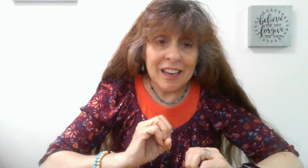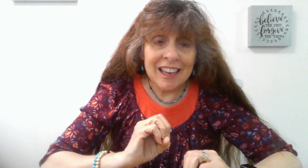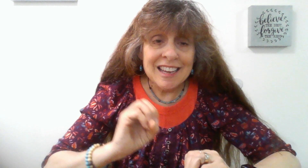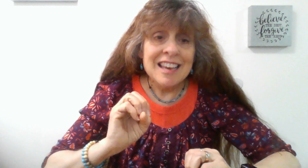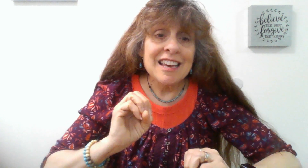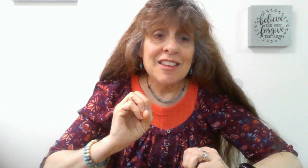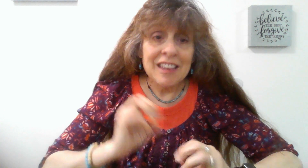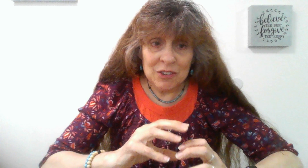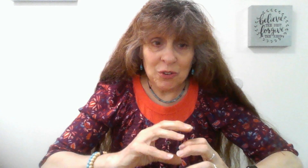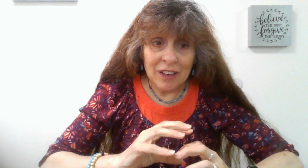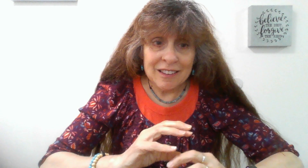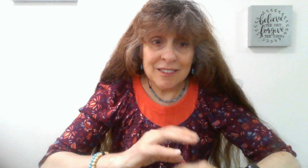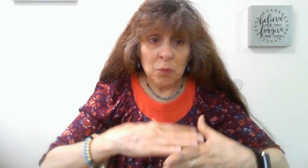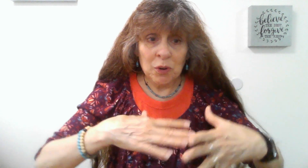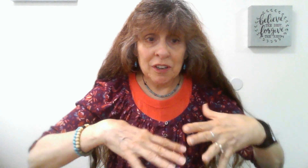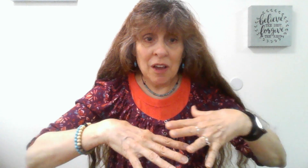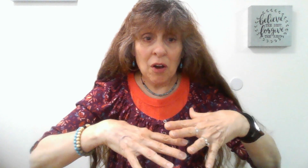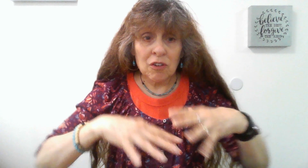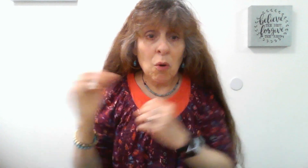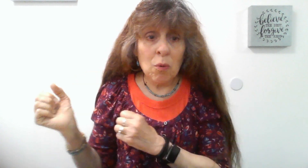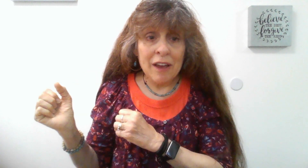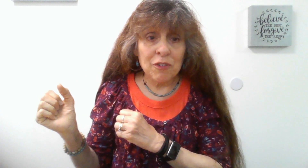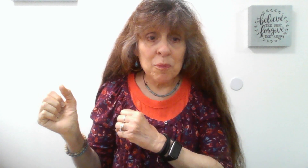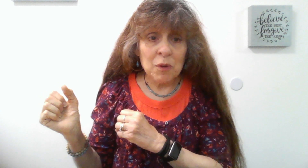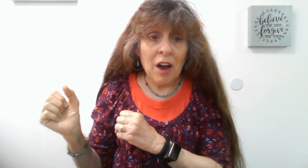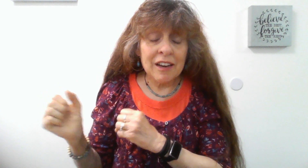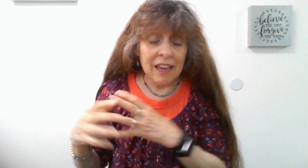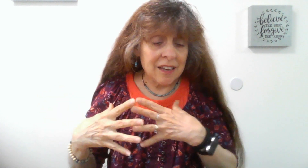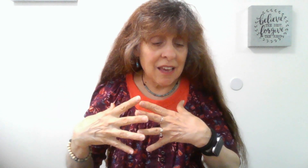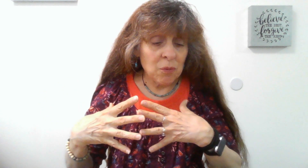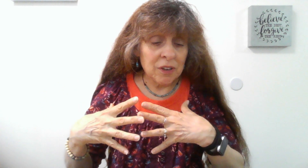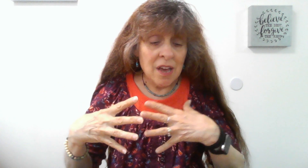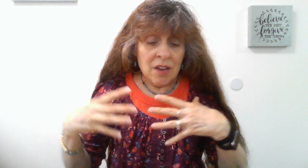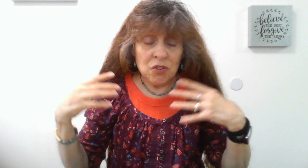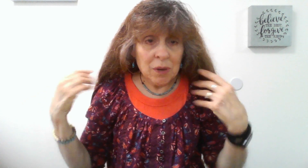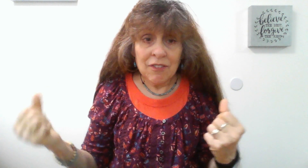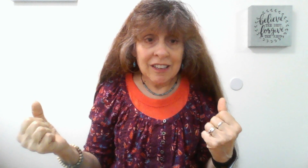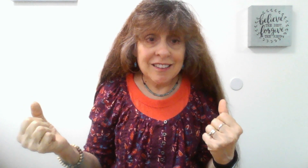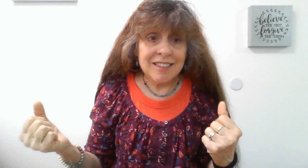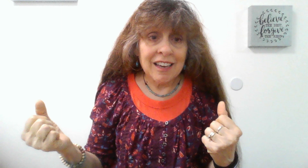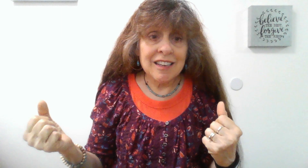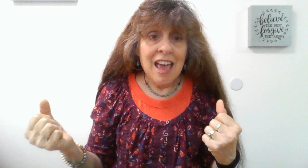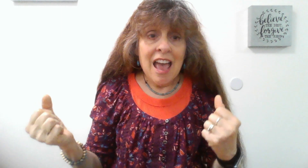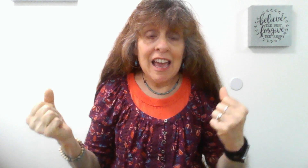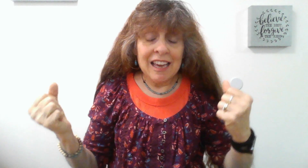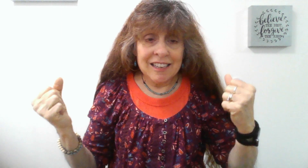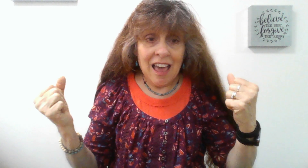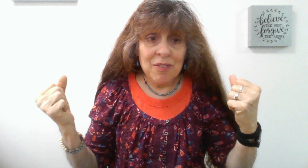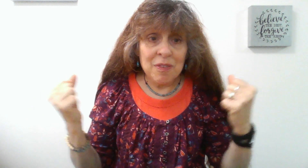again, the Israelites would go away from God, and they would do evil in His sight, and the